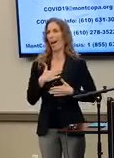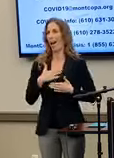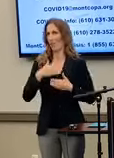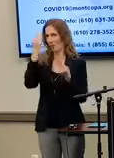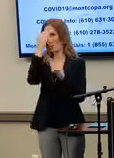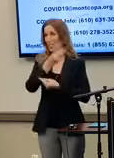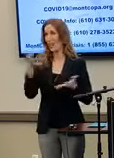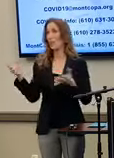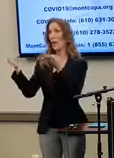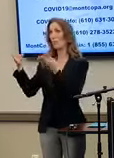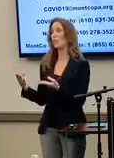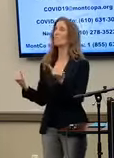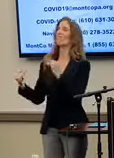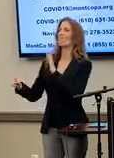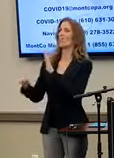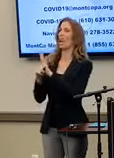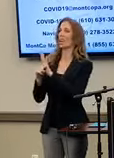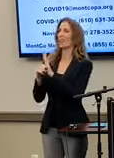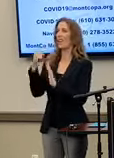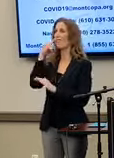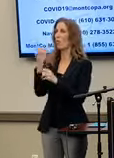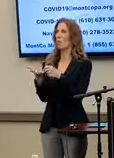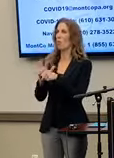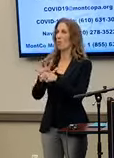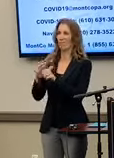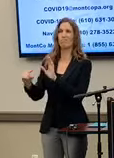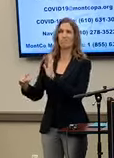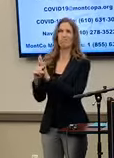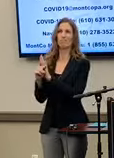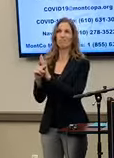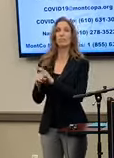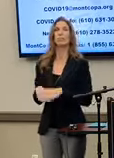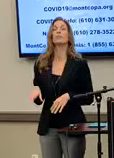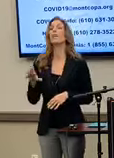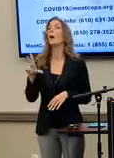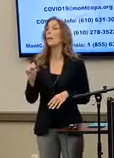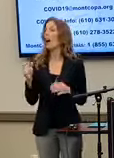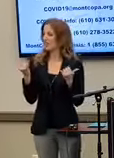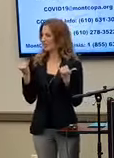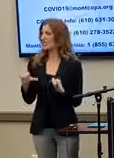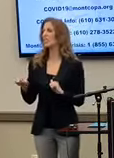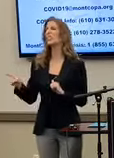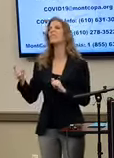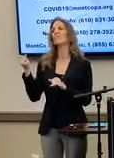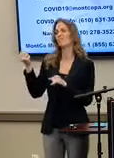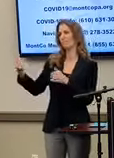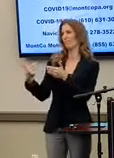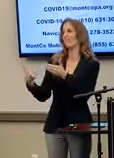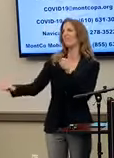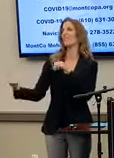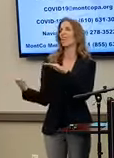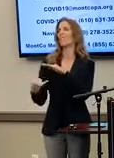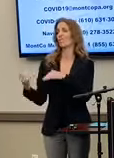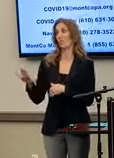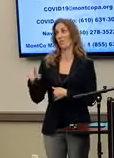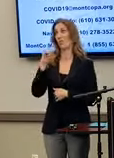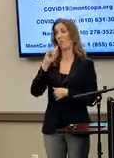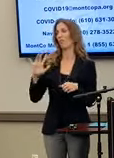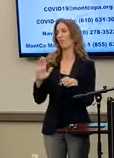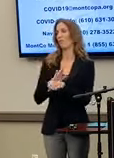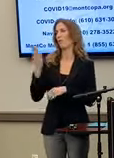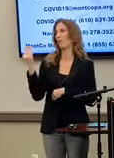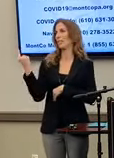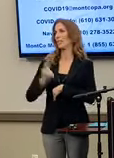has tested negative for the coronavirus, but does remain in quarantine for a full 14-day